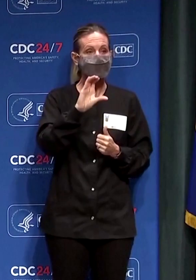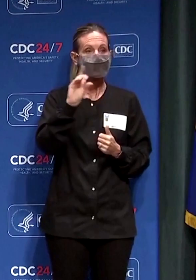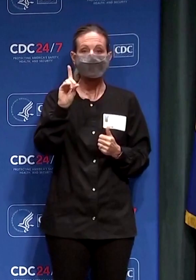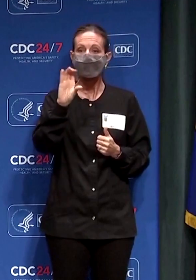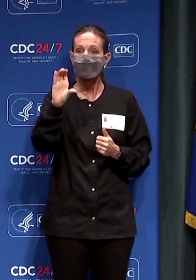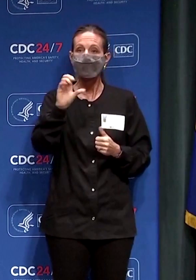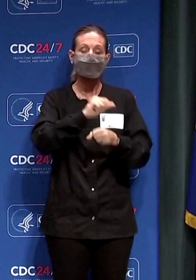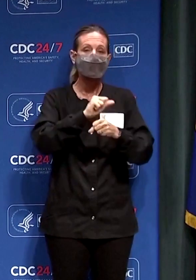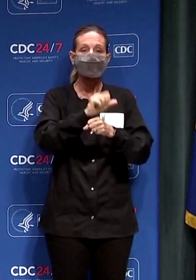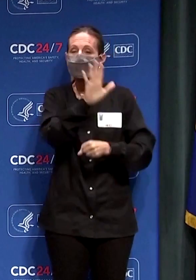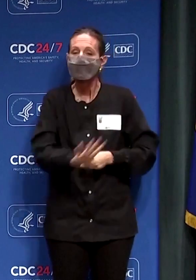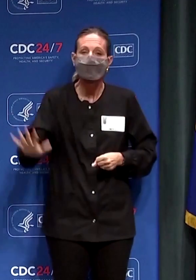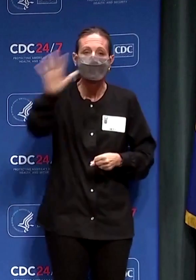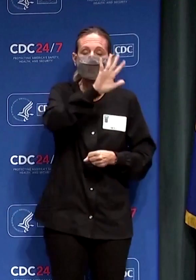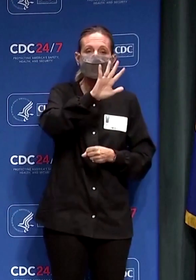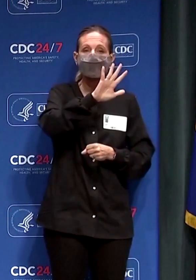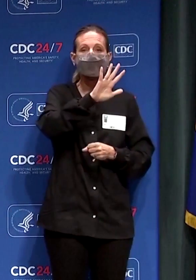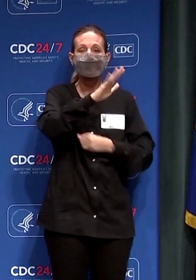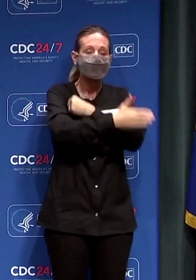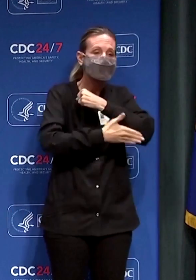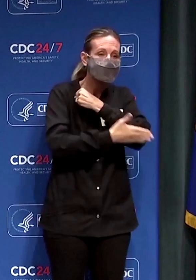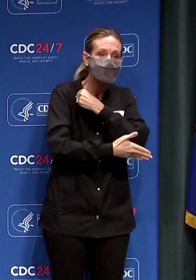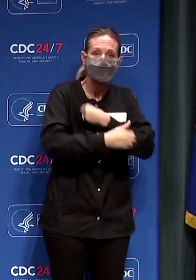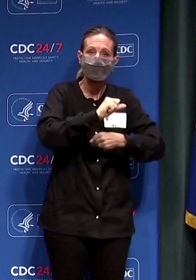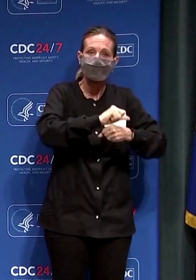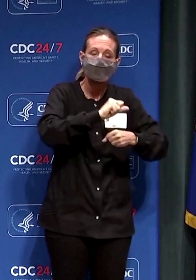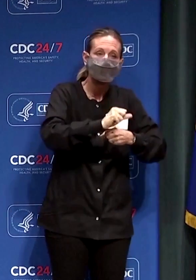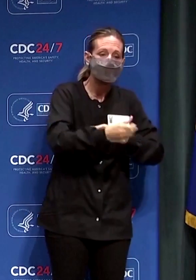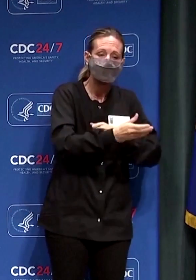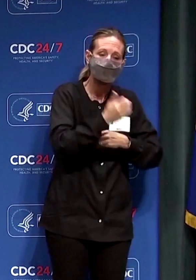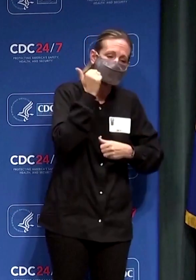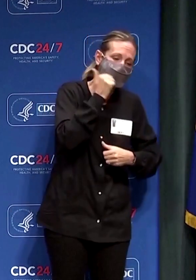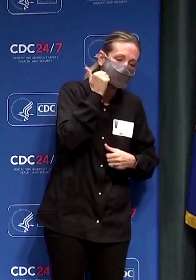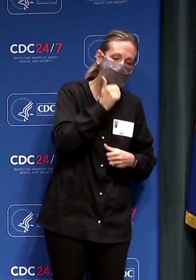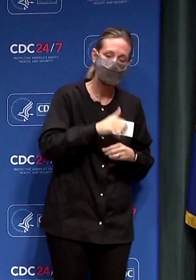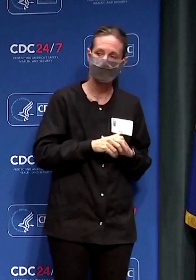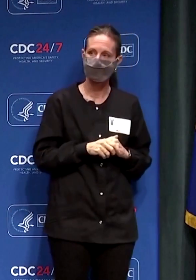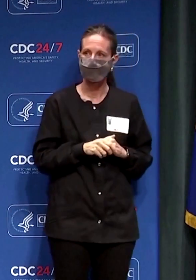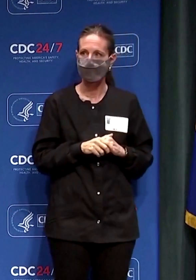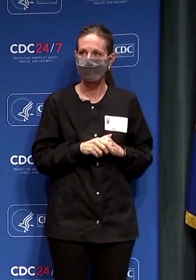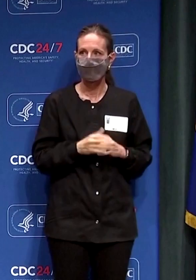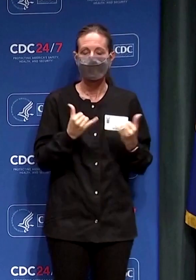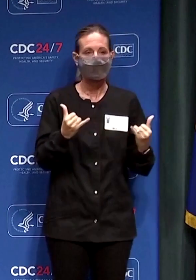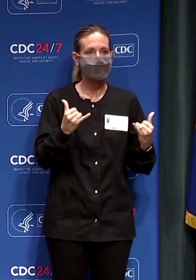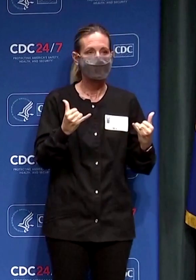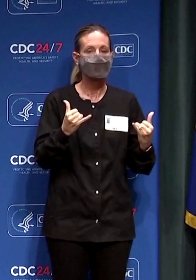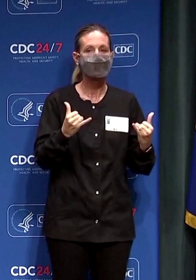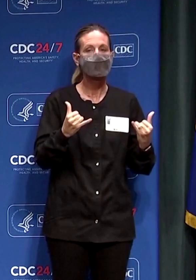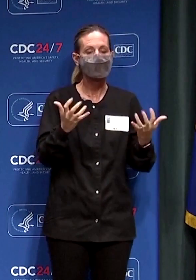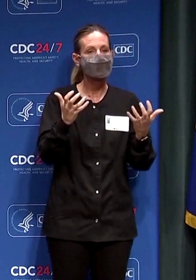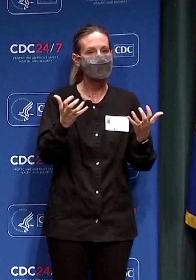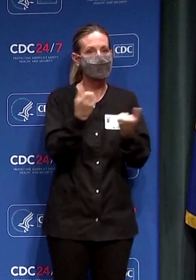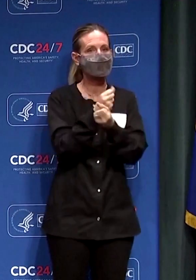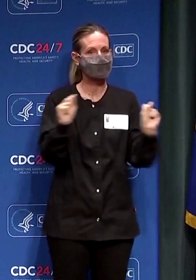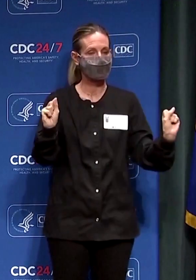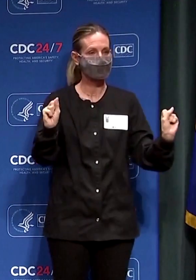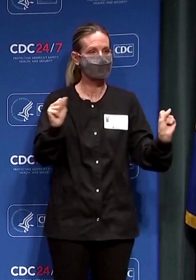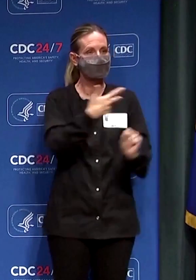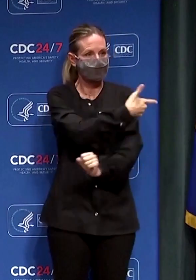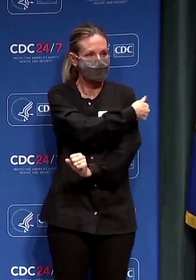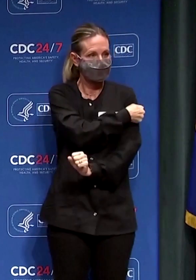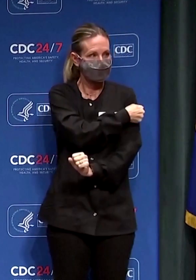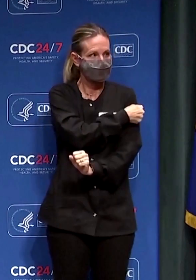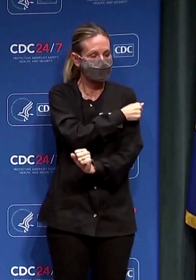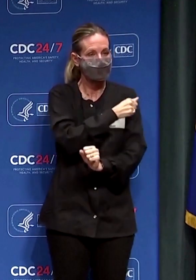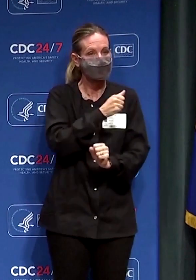americans before the end of 2020 there is hope on the way in the form of safe and effective vaccines in a matter of weeks